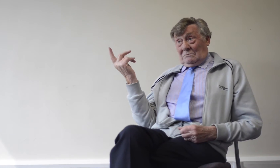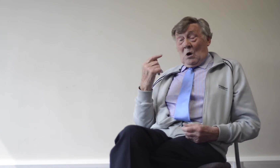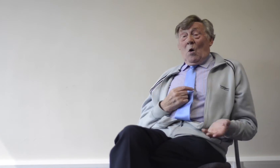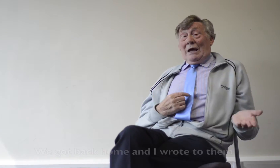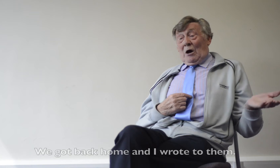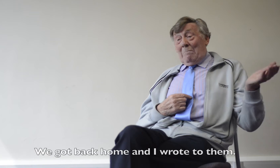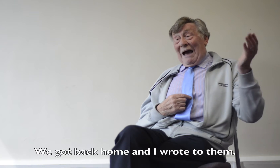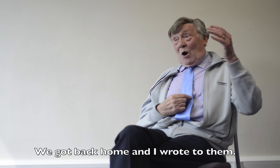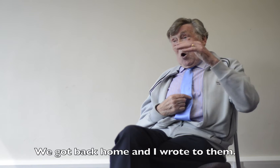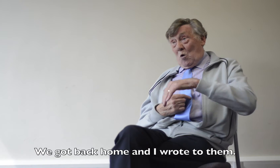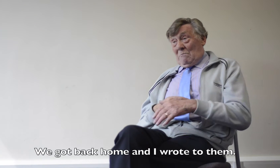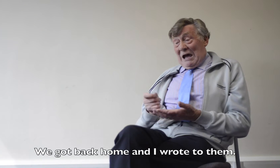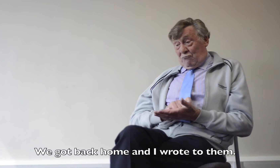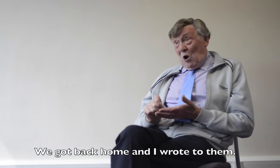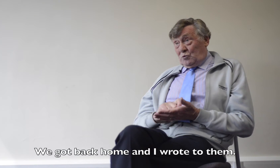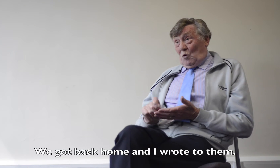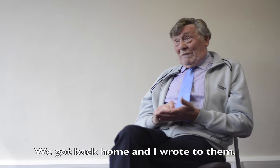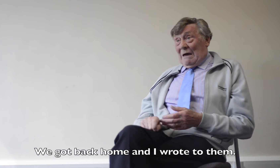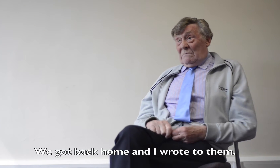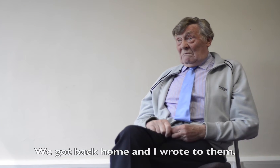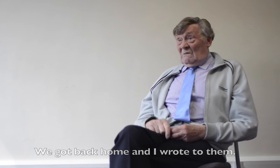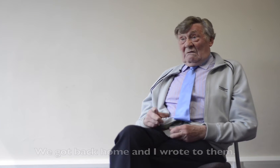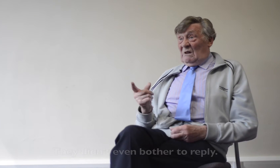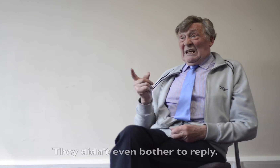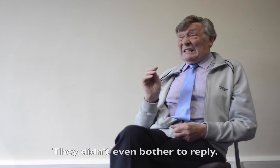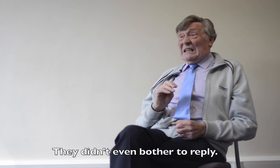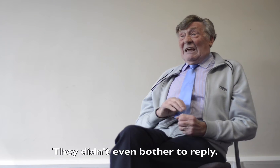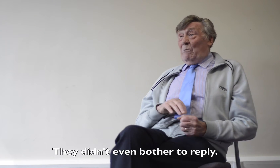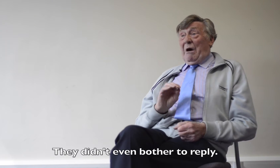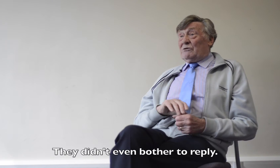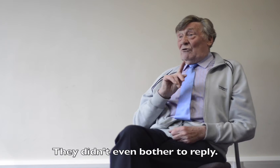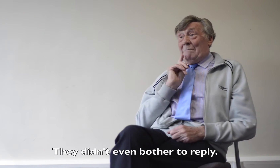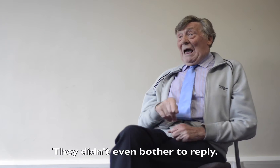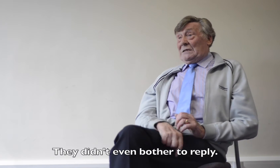you're back home, I wrote for them, I did this even, but it's really bad.